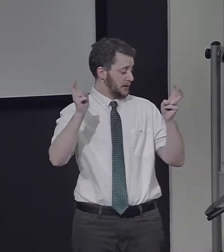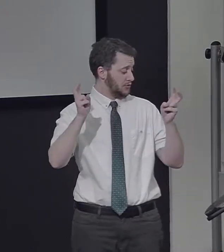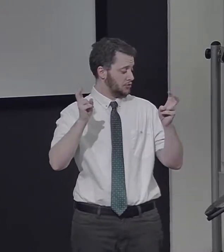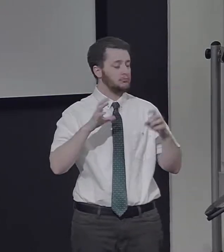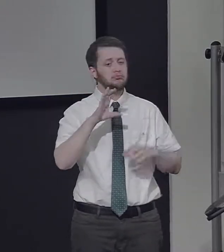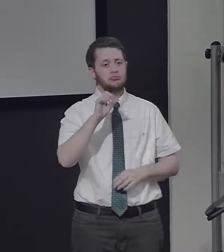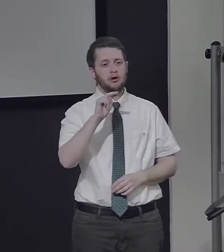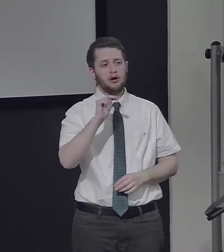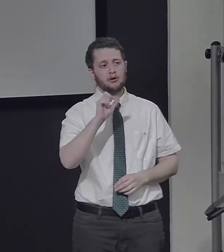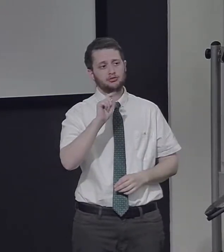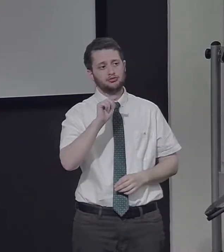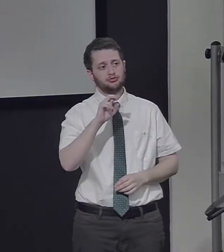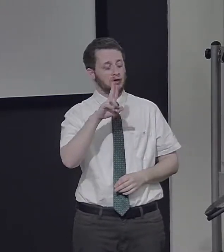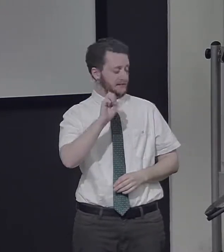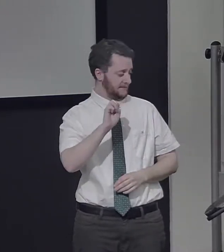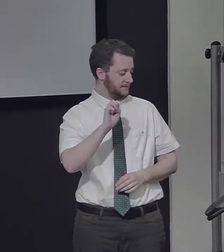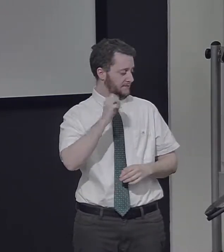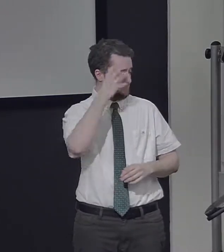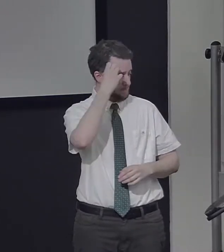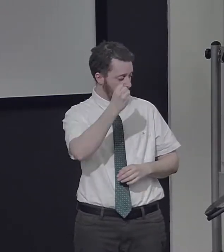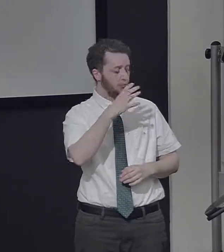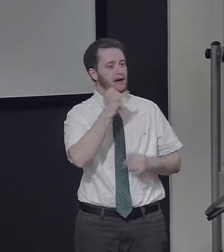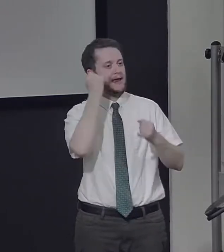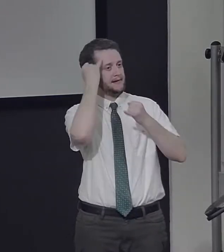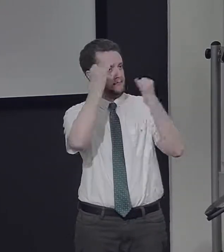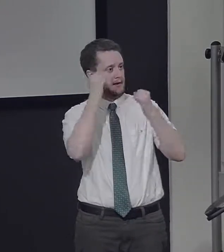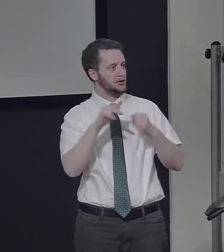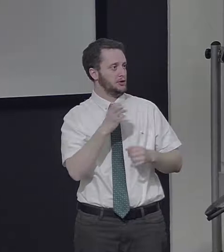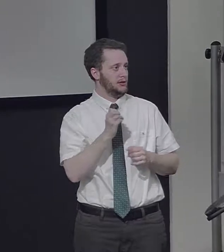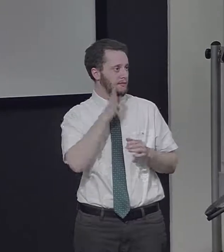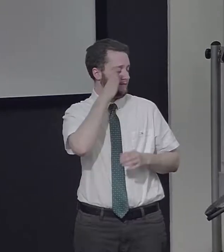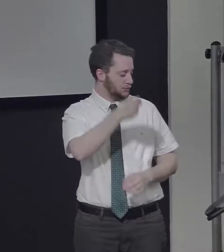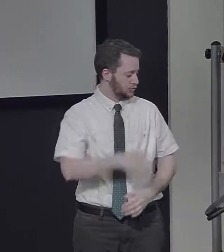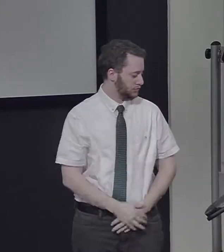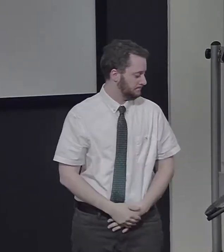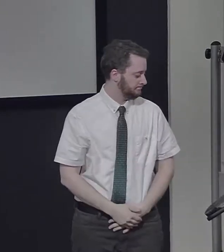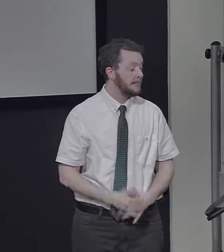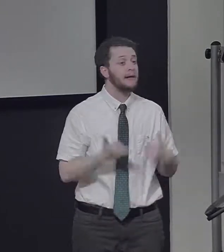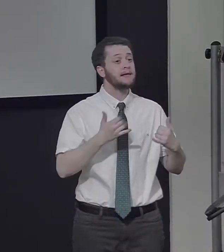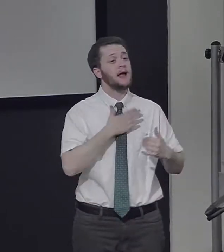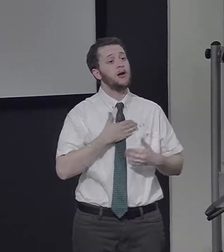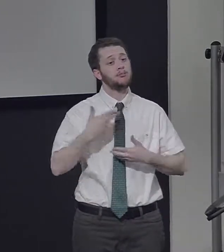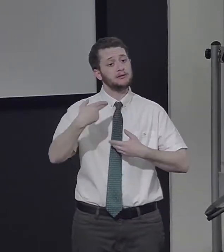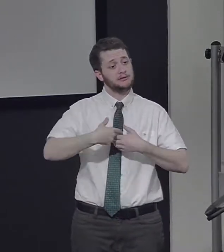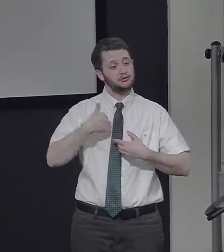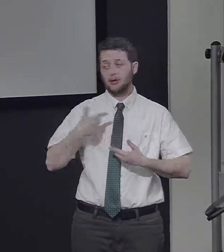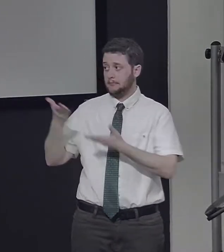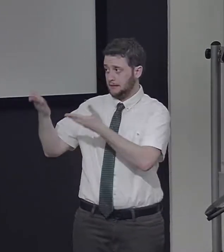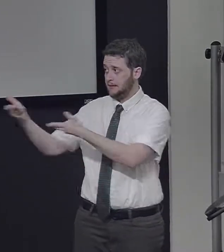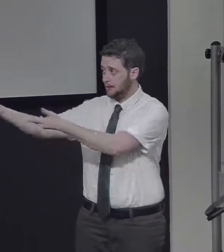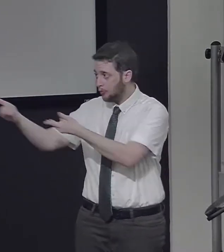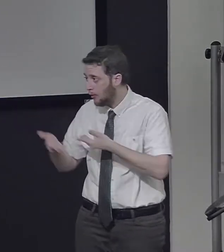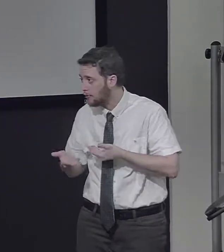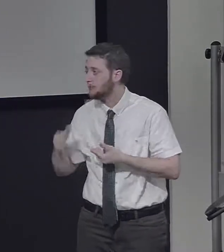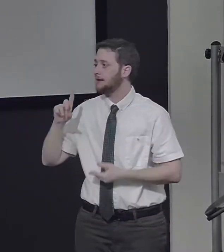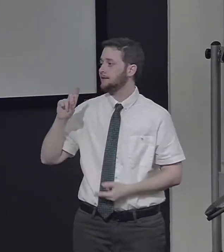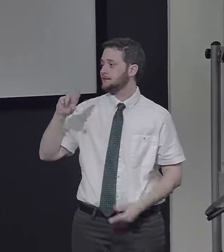The title of the talk is Constructive Memory and Imagining the Future. Dr. Now, please join me in welcoming Dr.